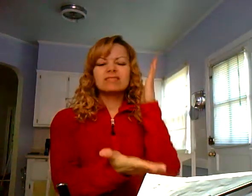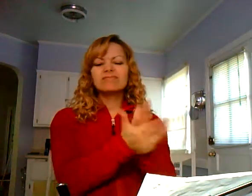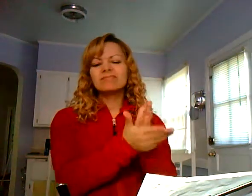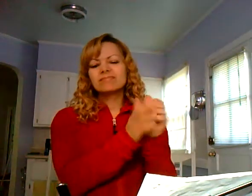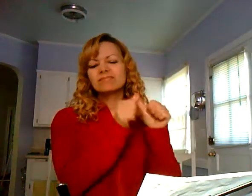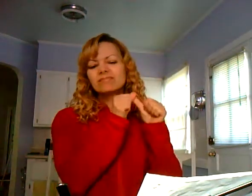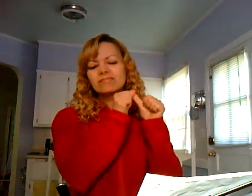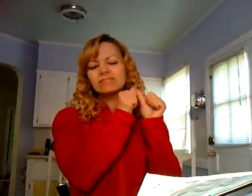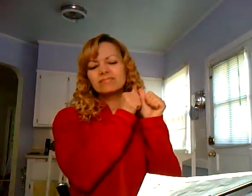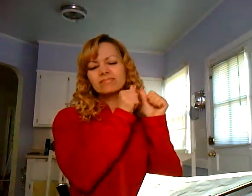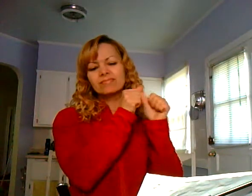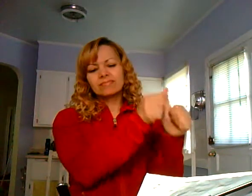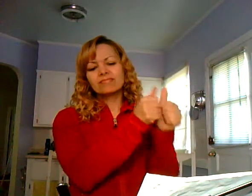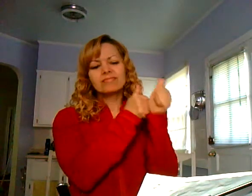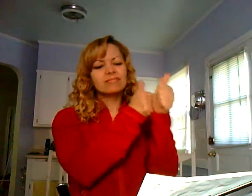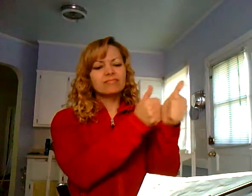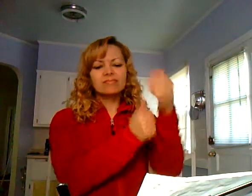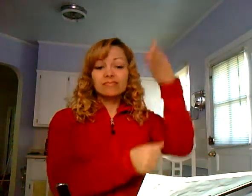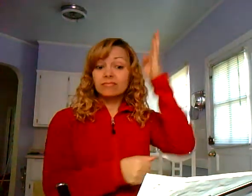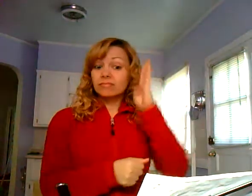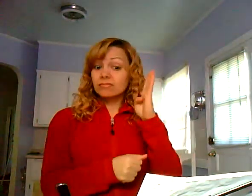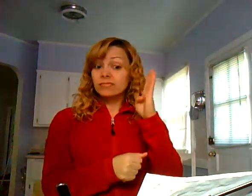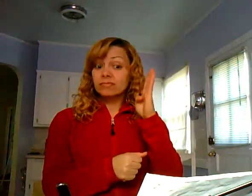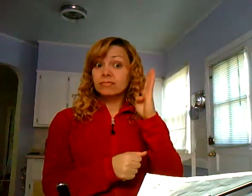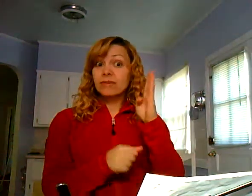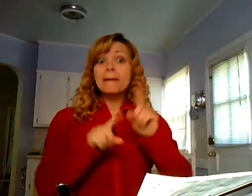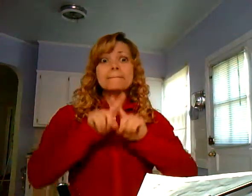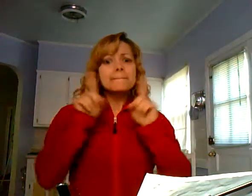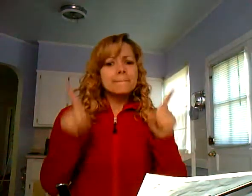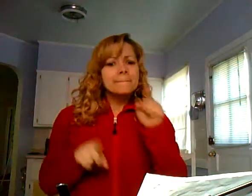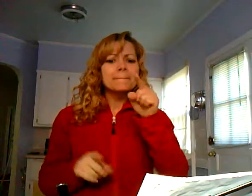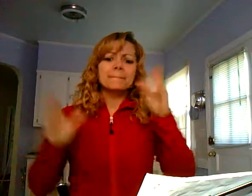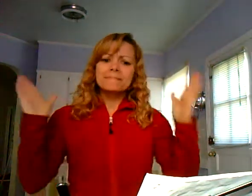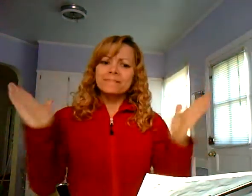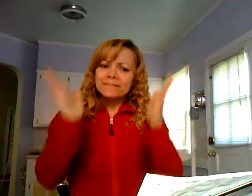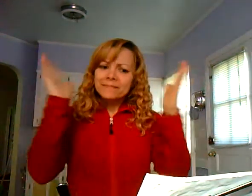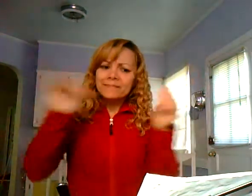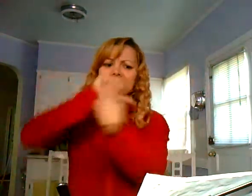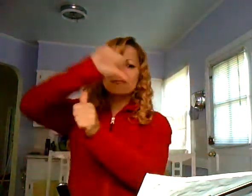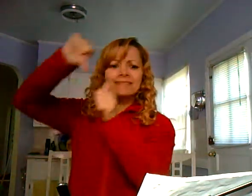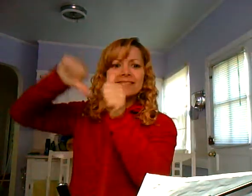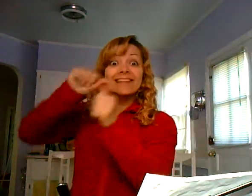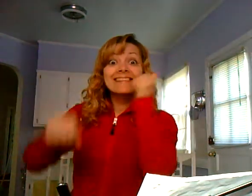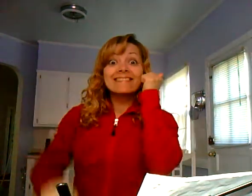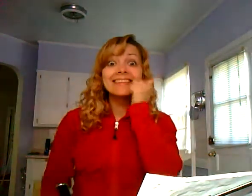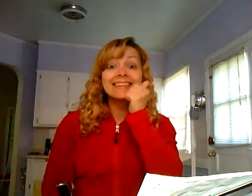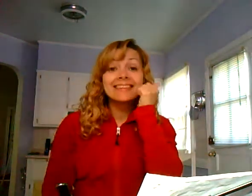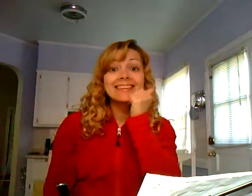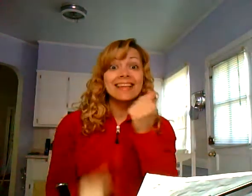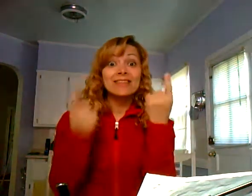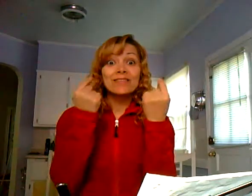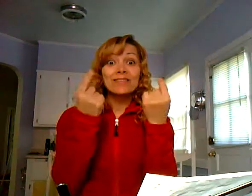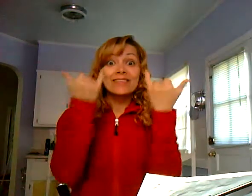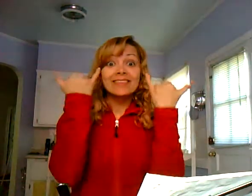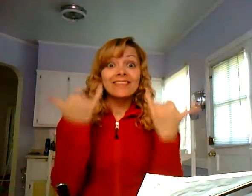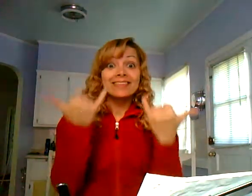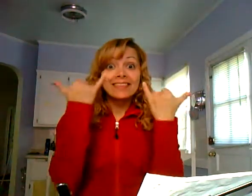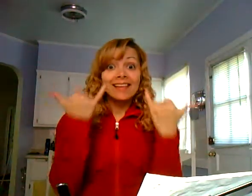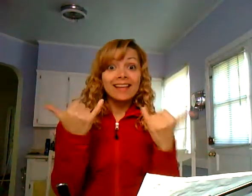heart. You got to stop that. You got to stop following those. Stop and follow God. Encourage one another every day.